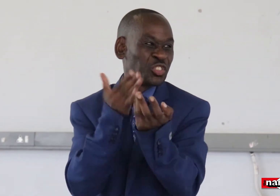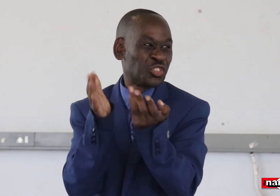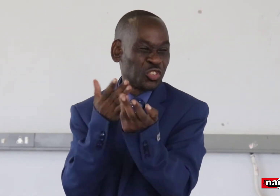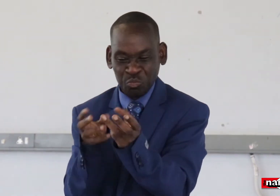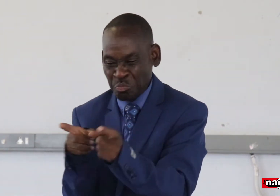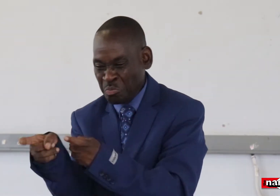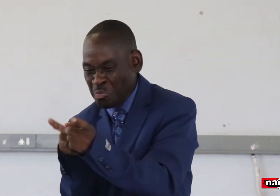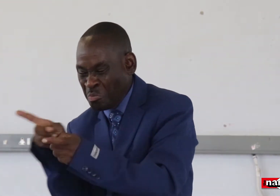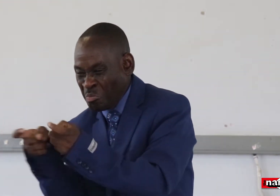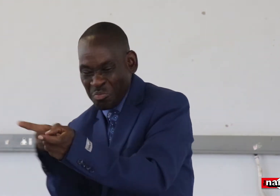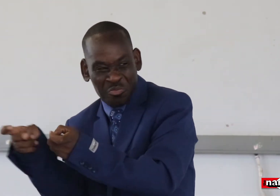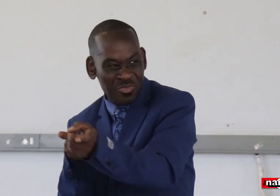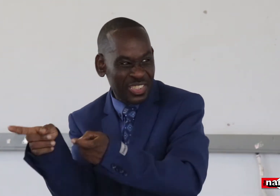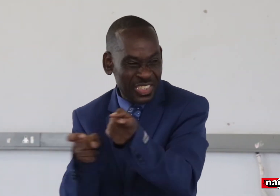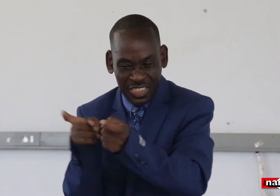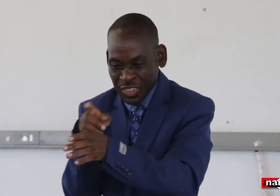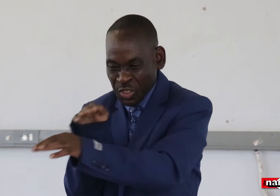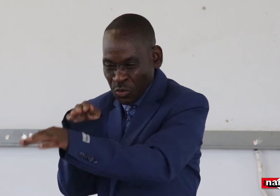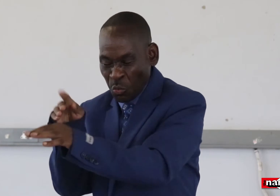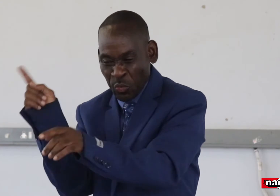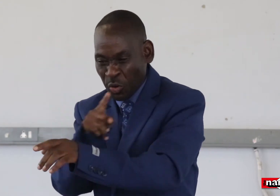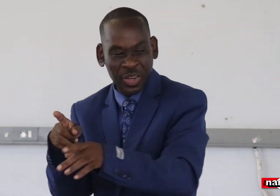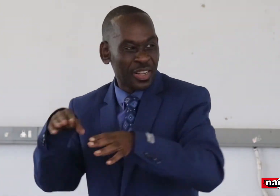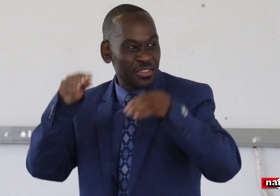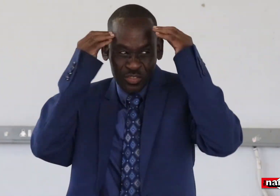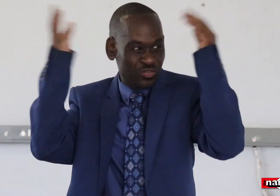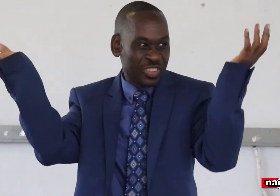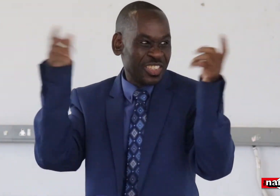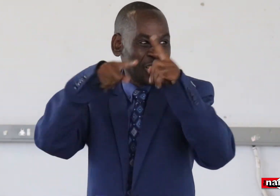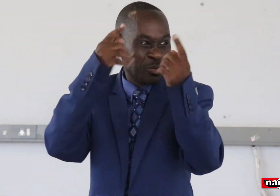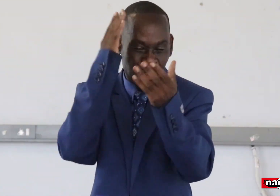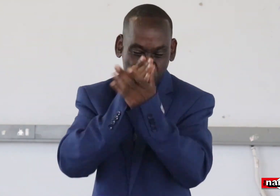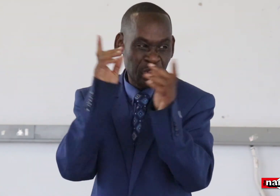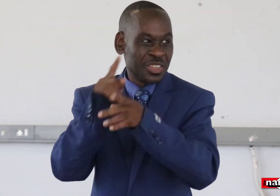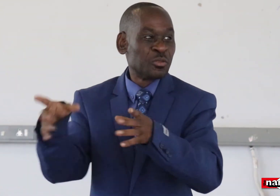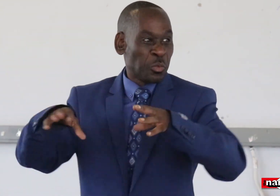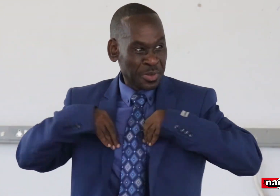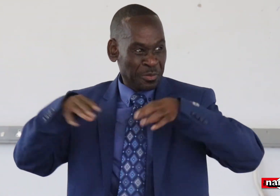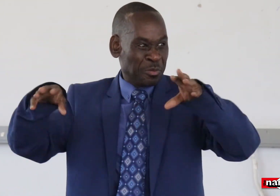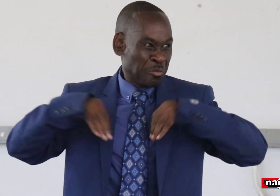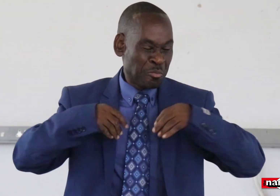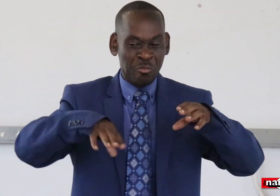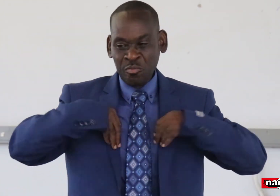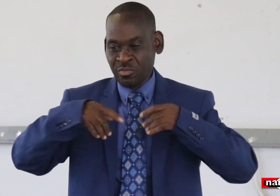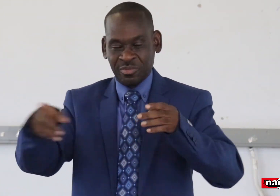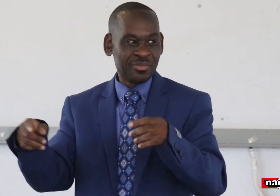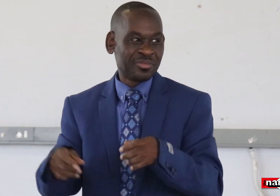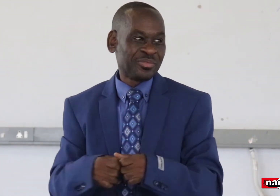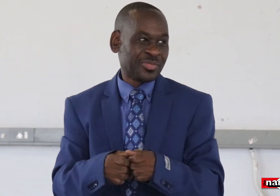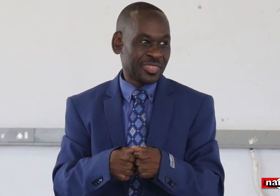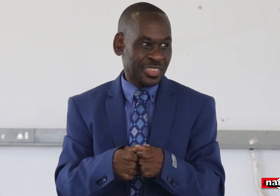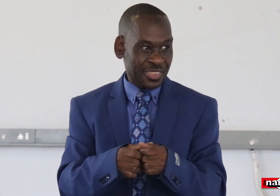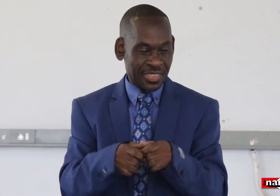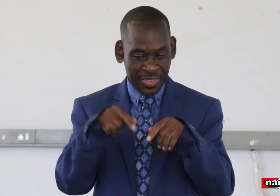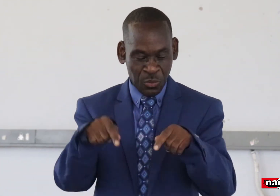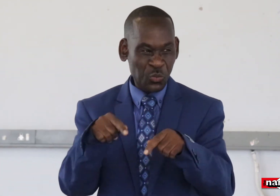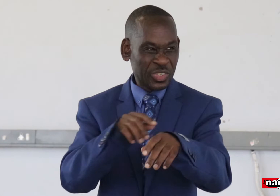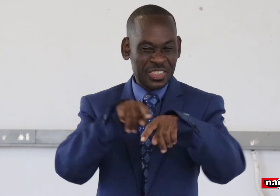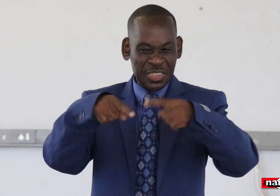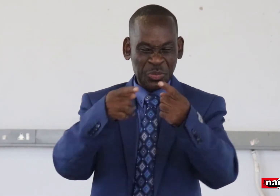capacity skills. And management skills. They don't know exactly what to do. So whatever comes to their ears, they